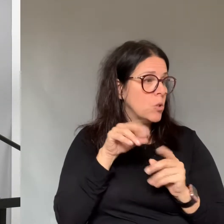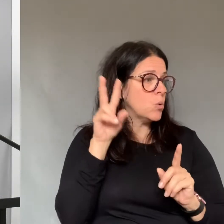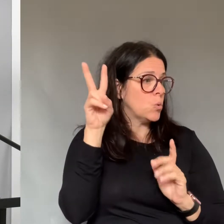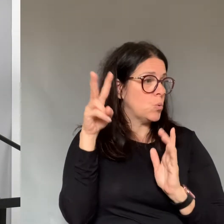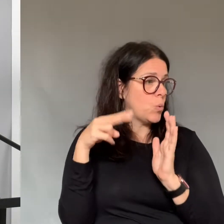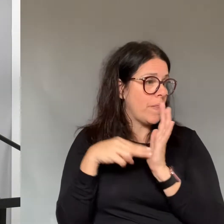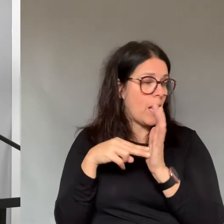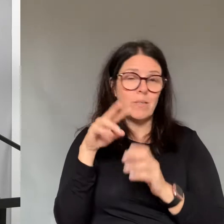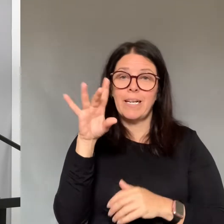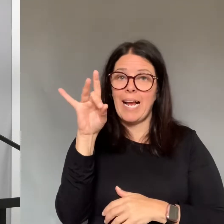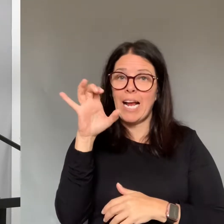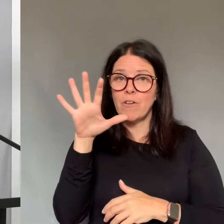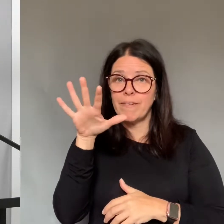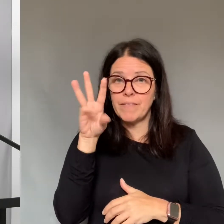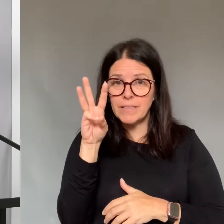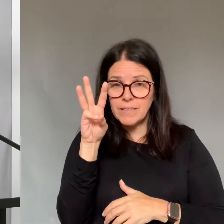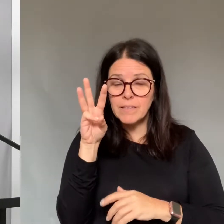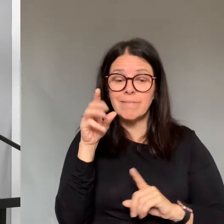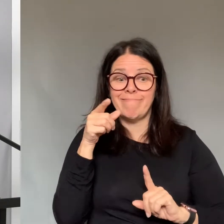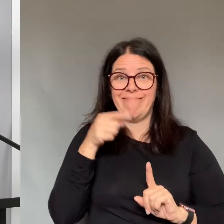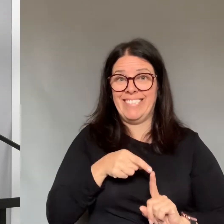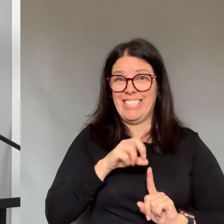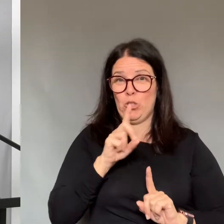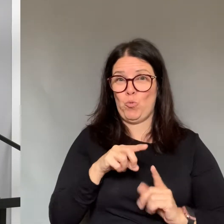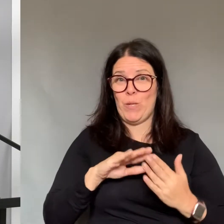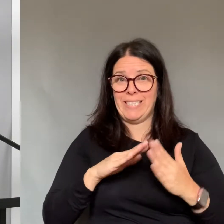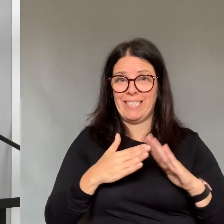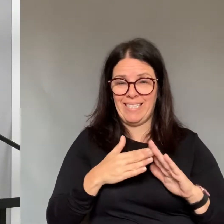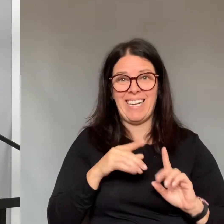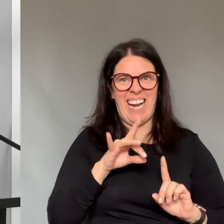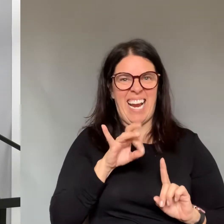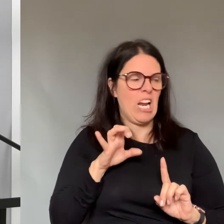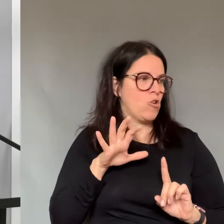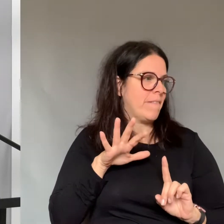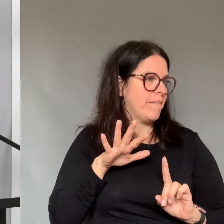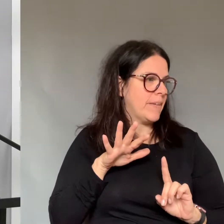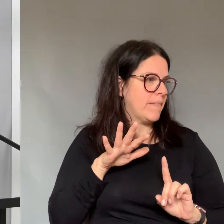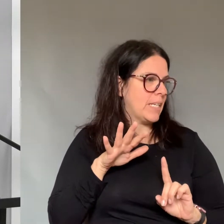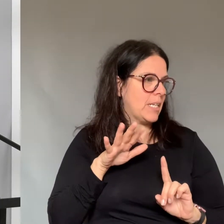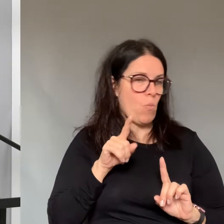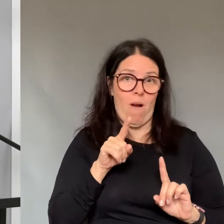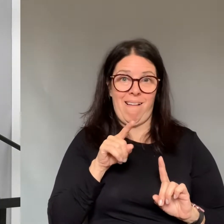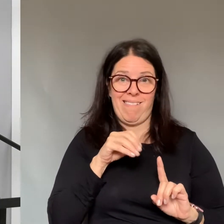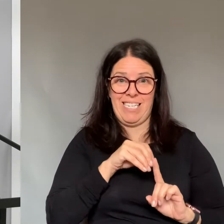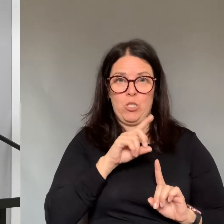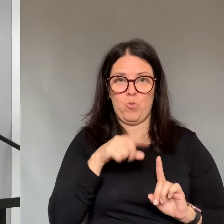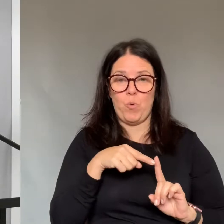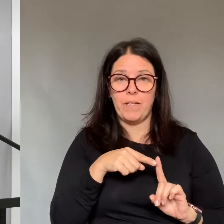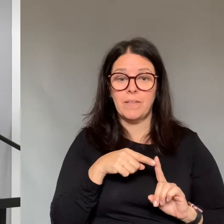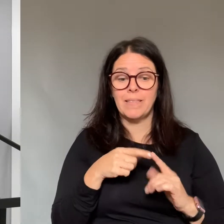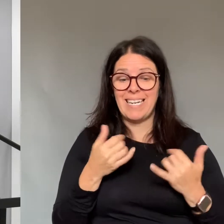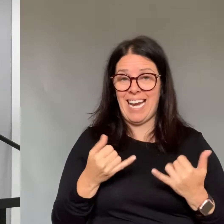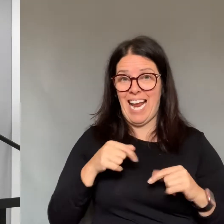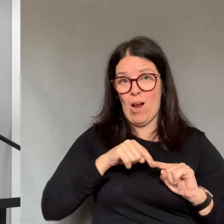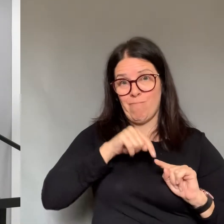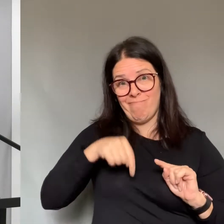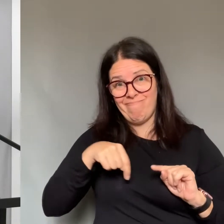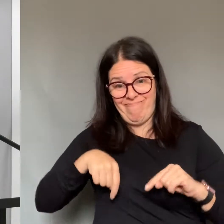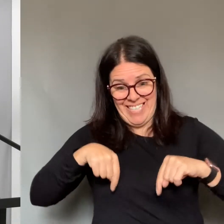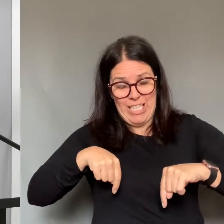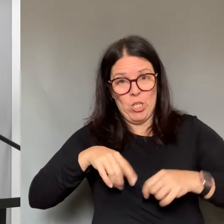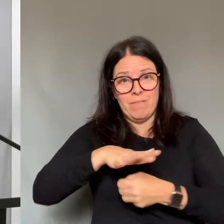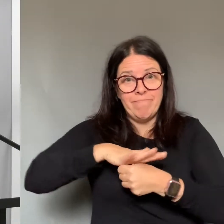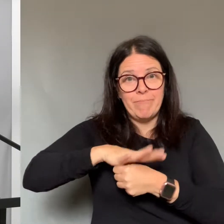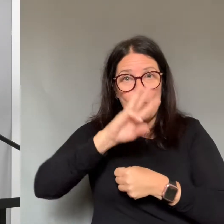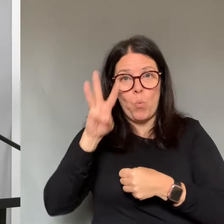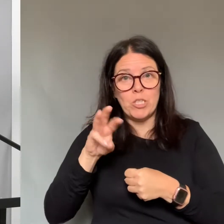with 851 cases in Detroit. To date we have nine confirmed cases of COVID-19